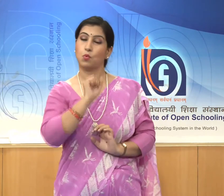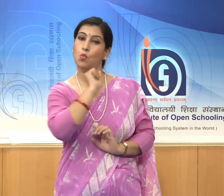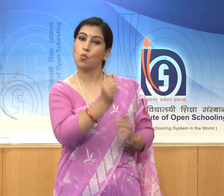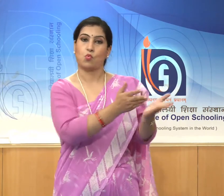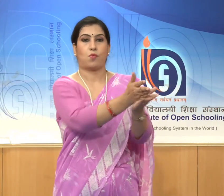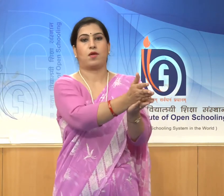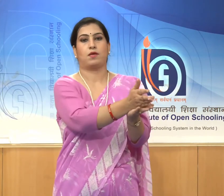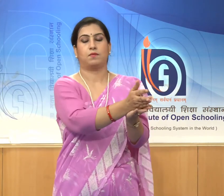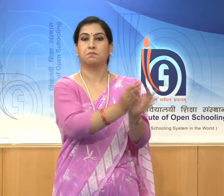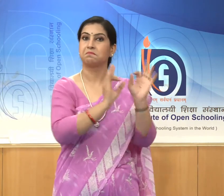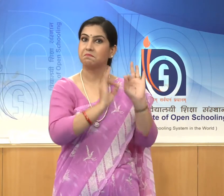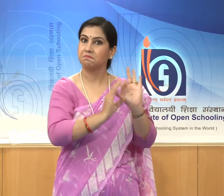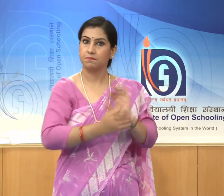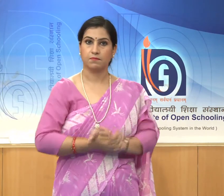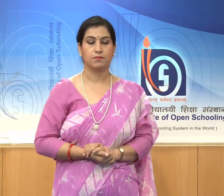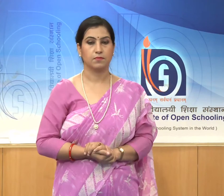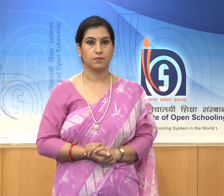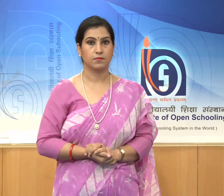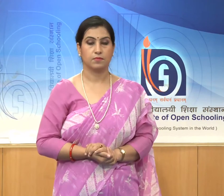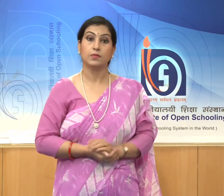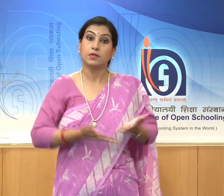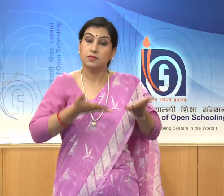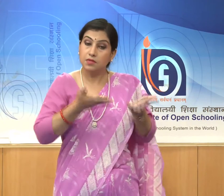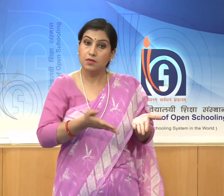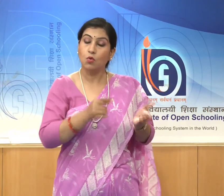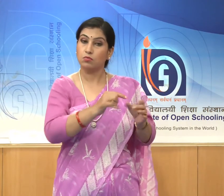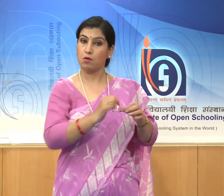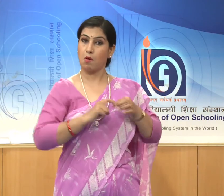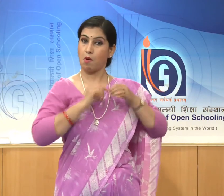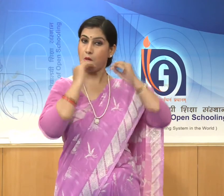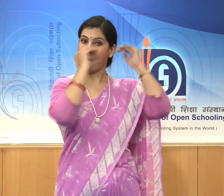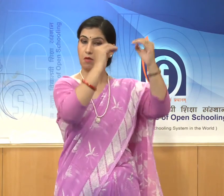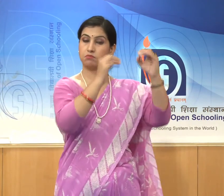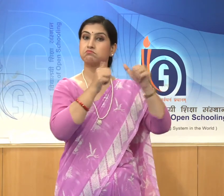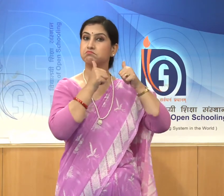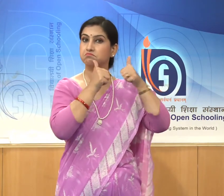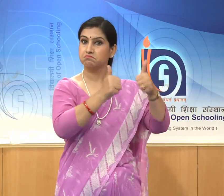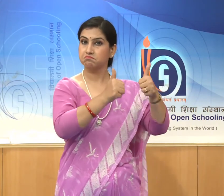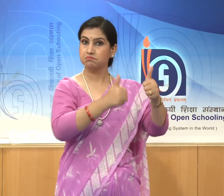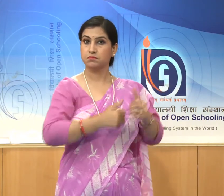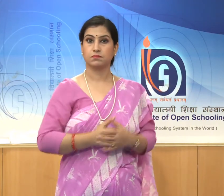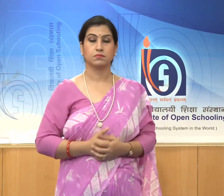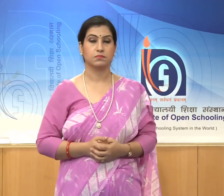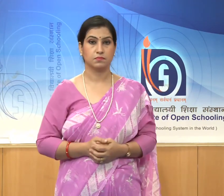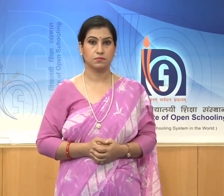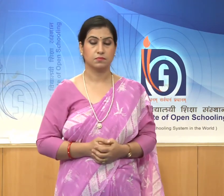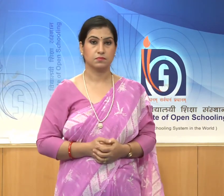and is highly characterized. The earliest